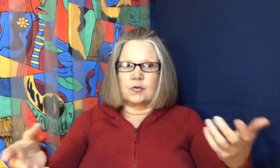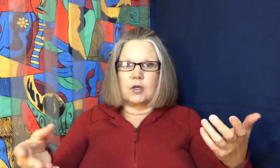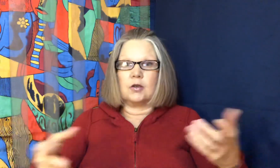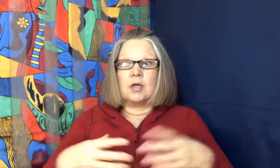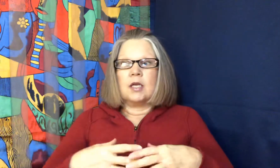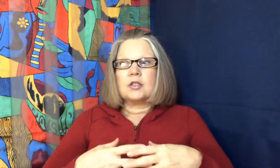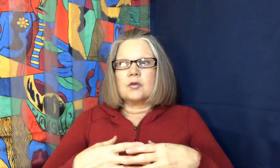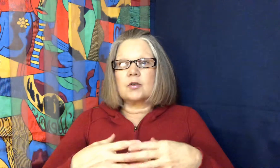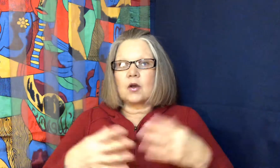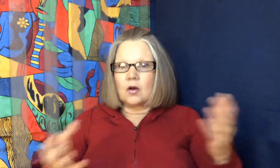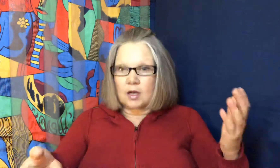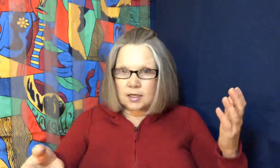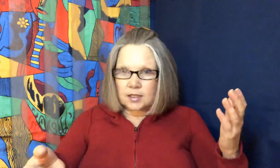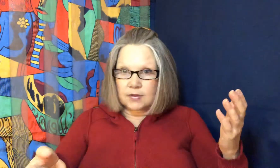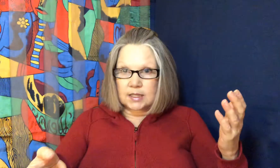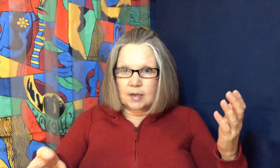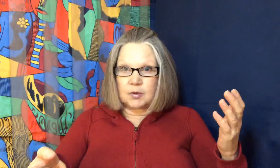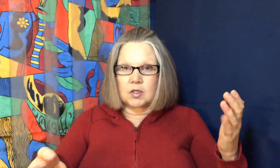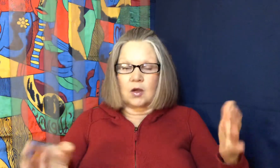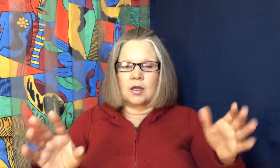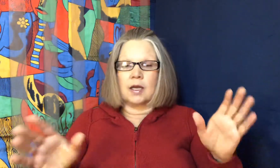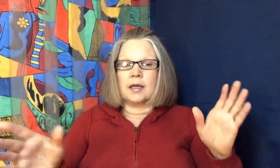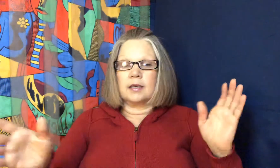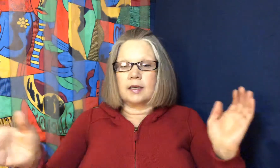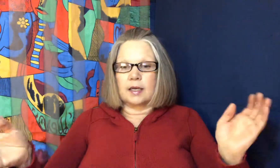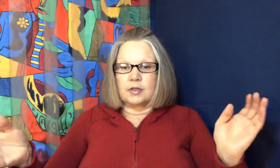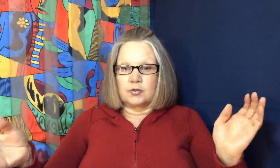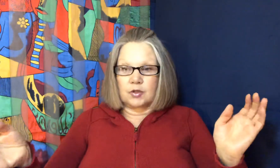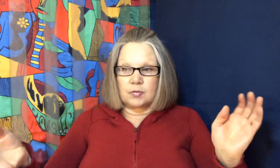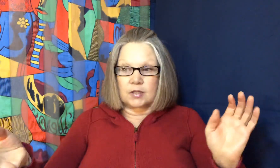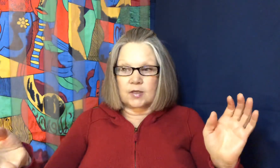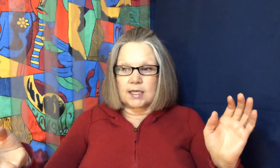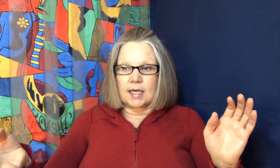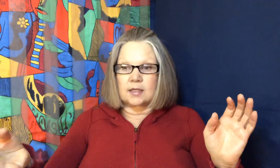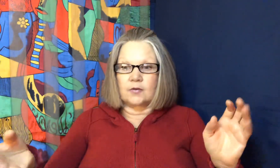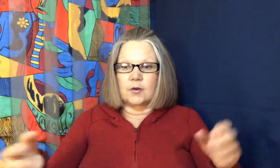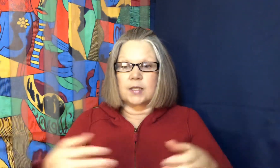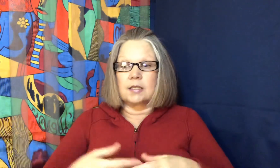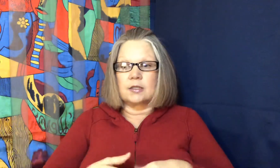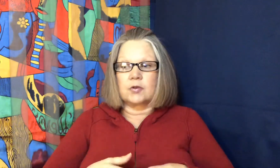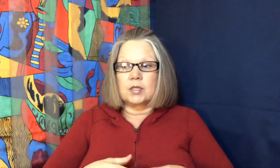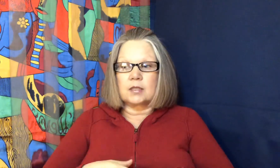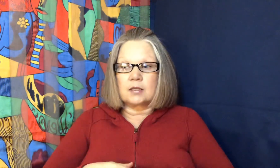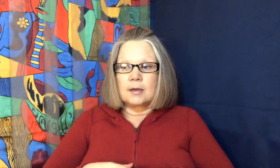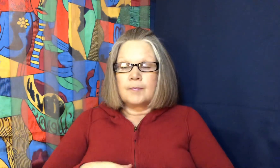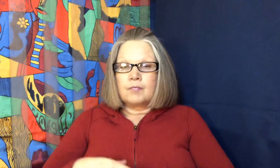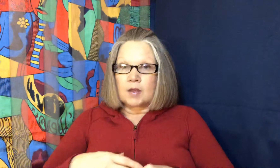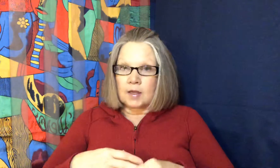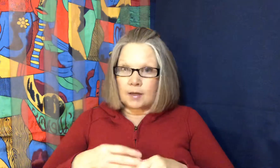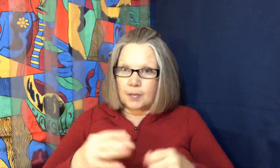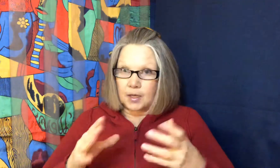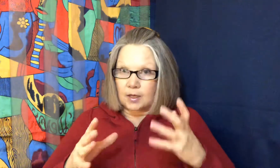so there's all kinds of examples online and again YouTube is fantastic for this so this is like picking